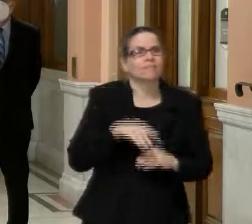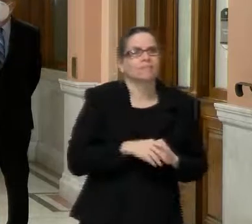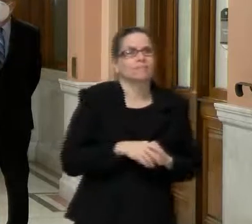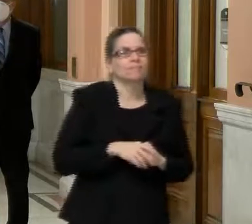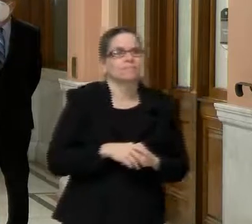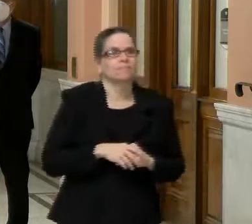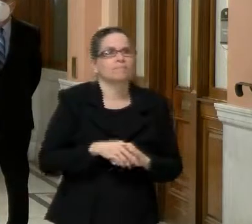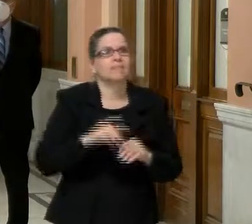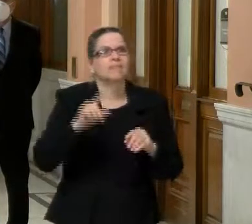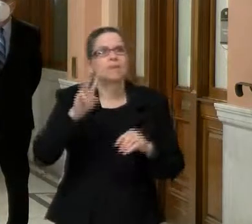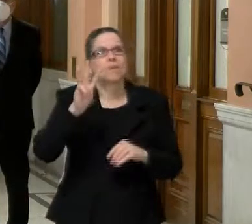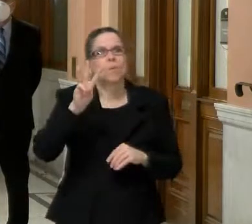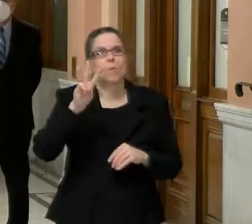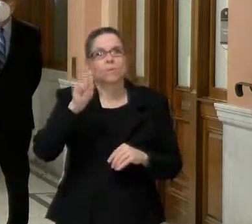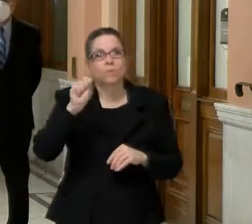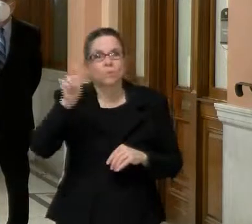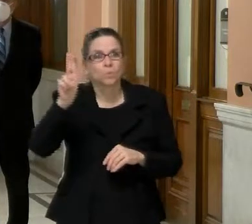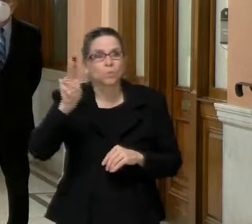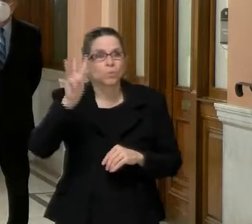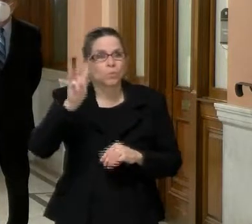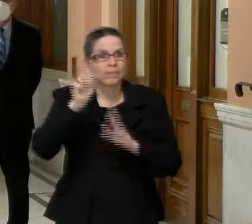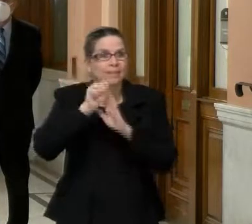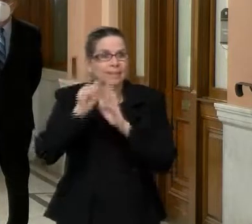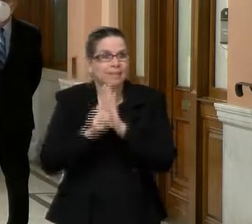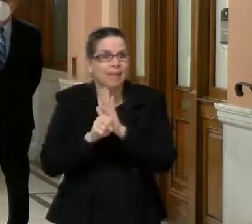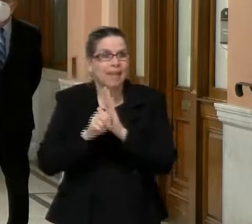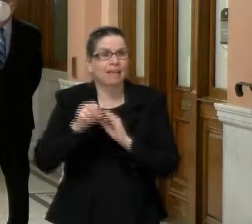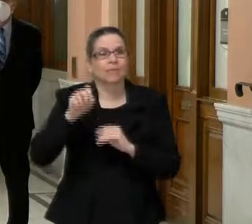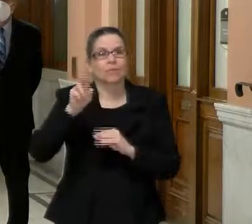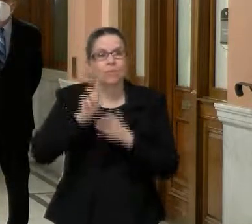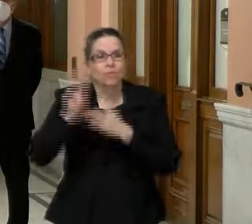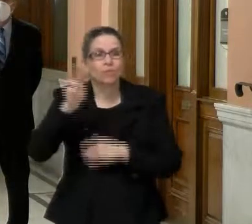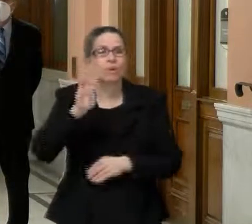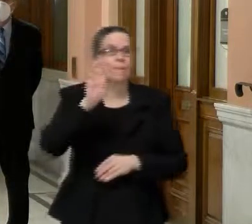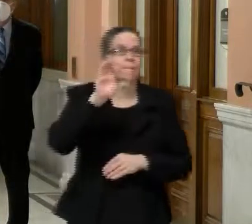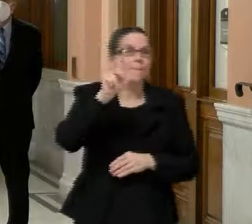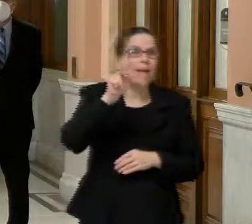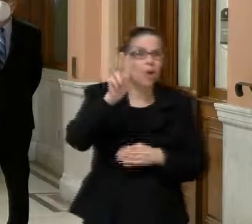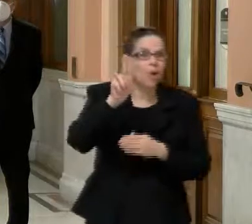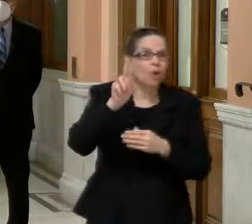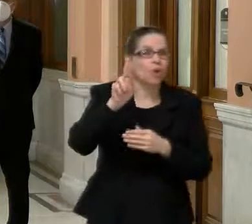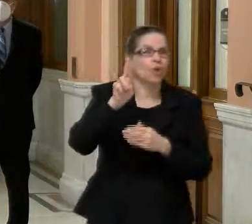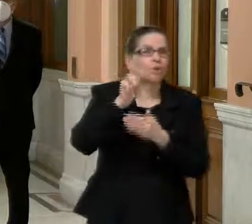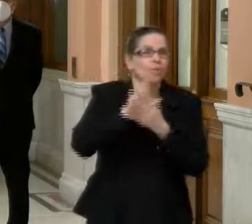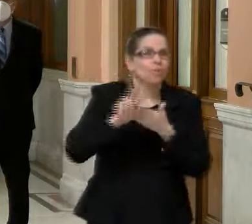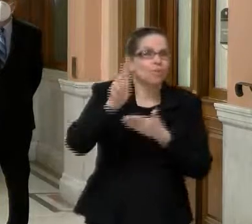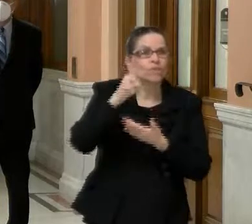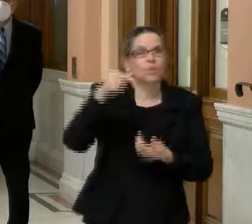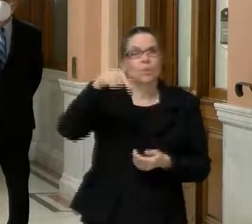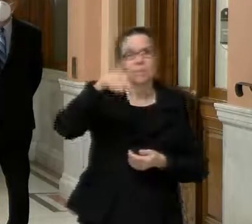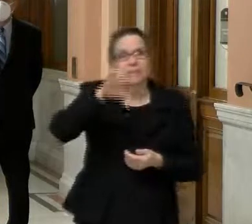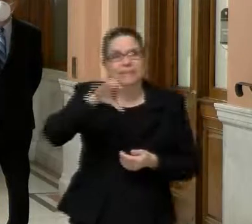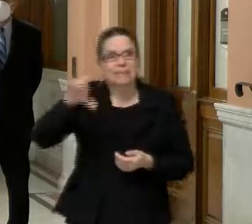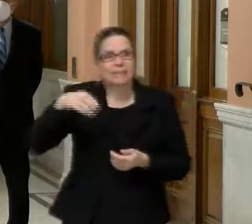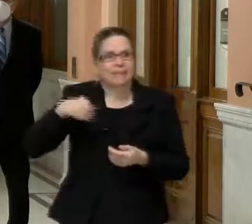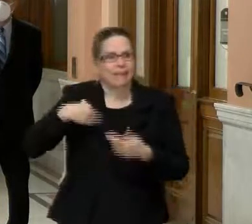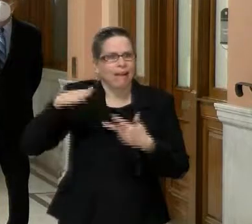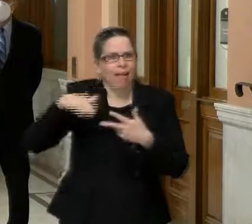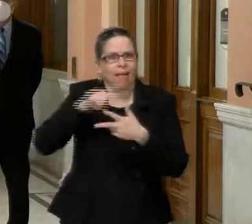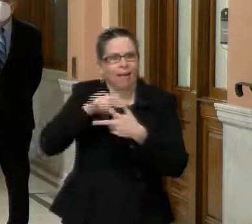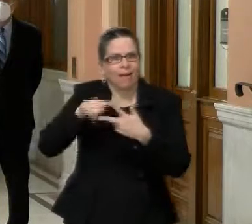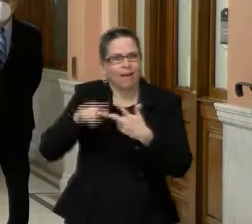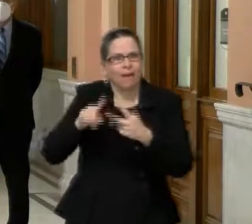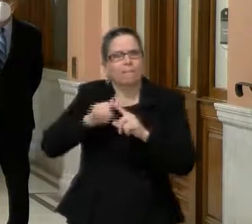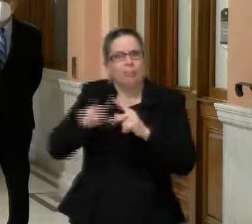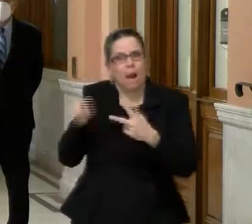State and Quinn Sigmund, um, community college all have, uh, nursing programs, nursing assistant programs, um,